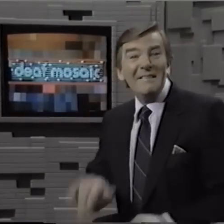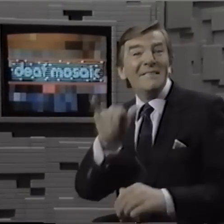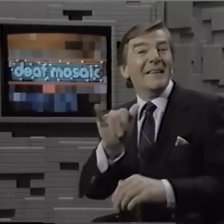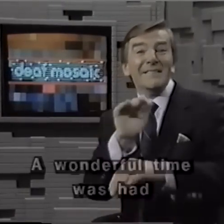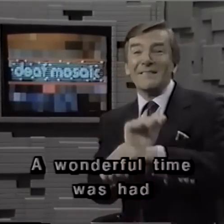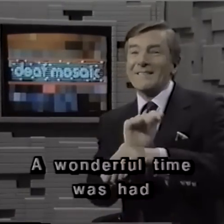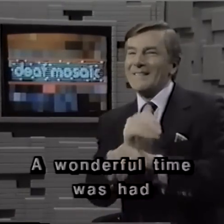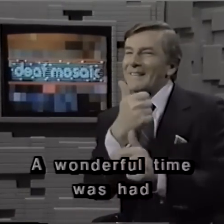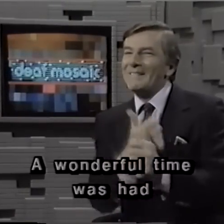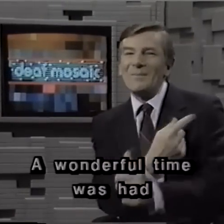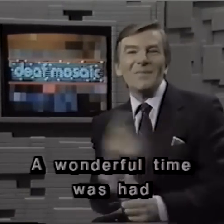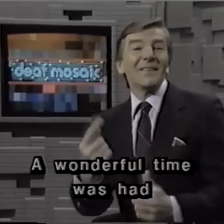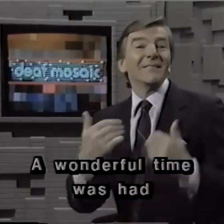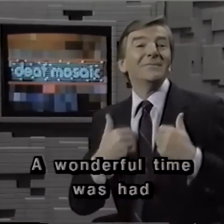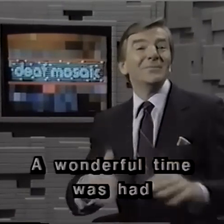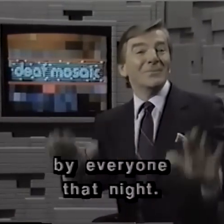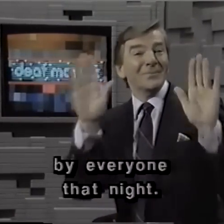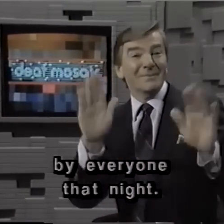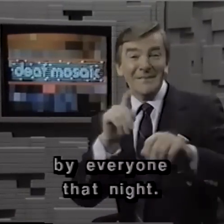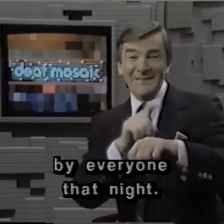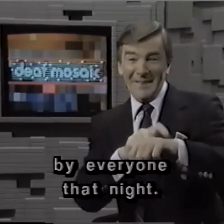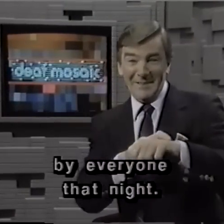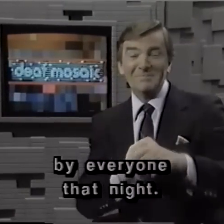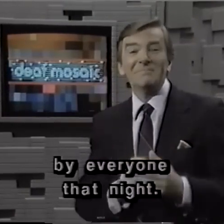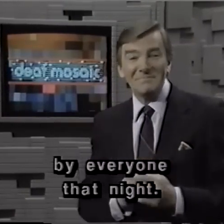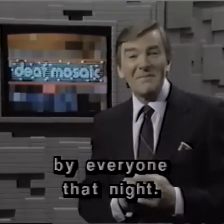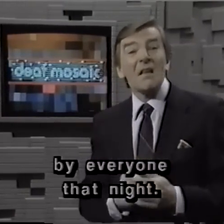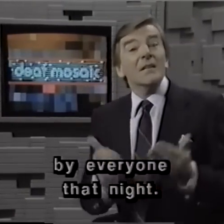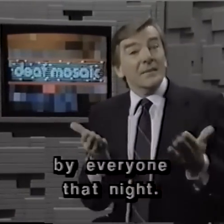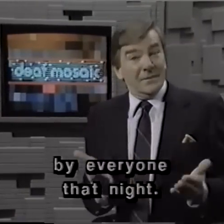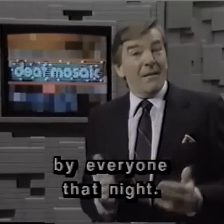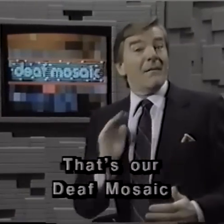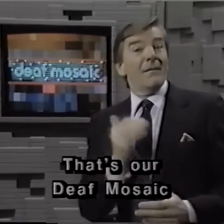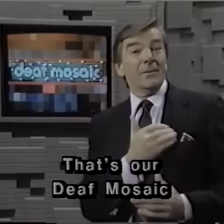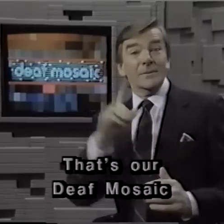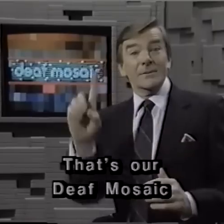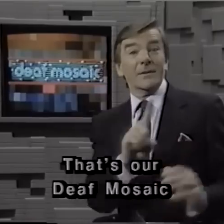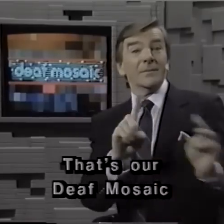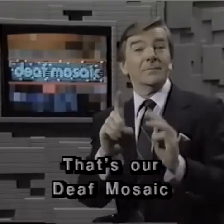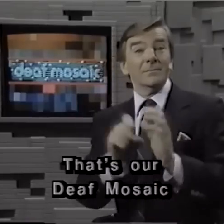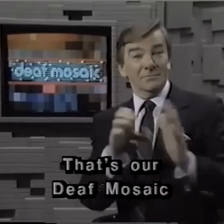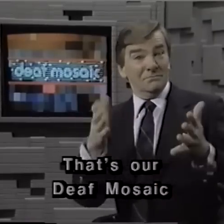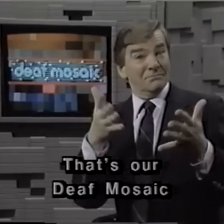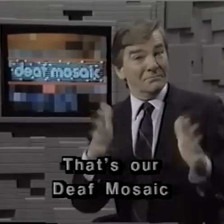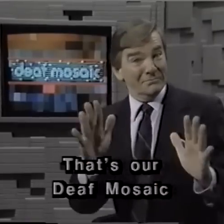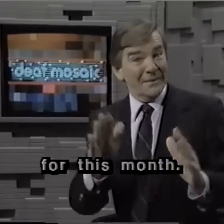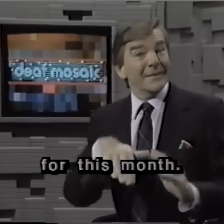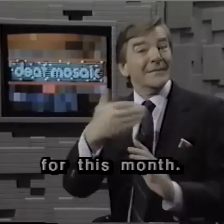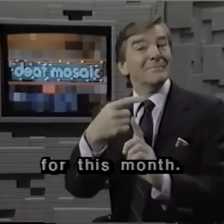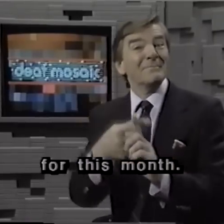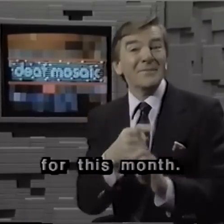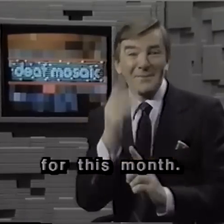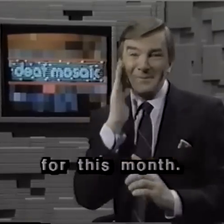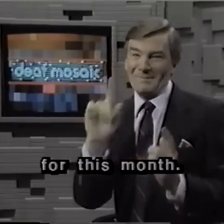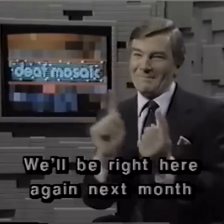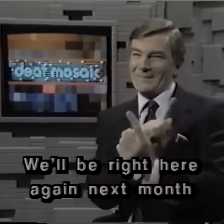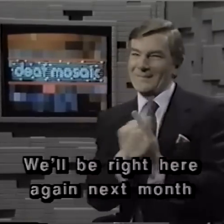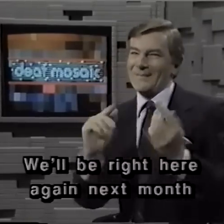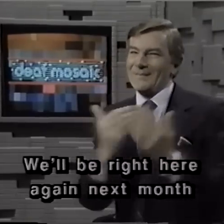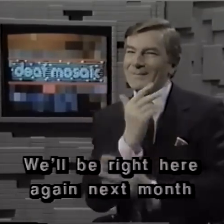A wonderful time was had by everyone that night. That's our Deaf Mosaic for this month. We'll be right here